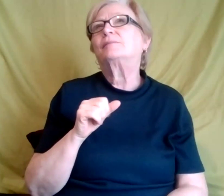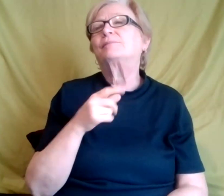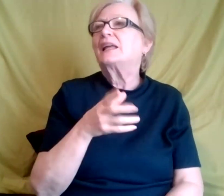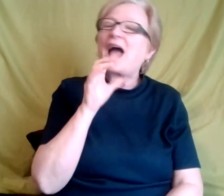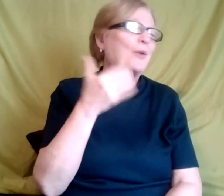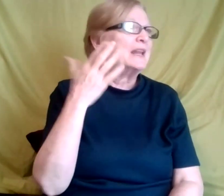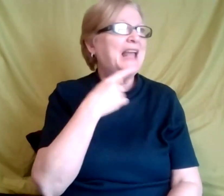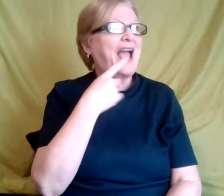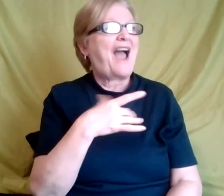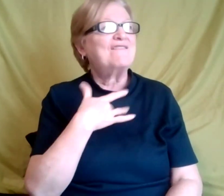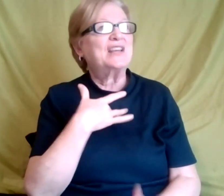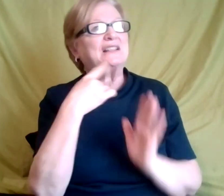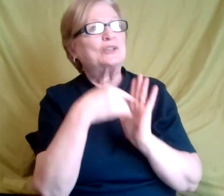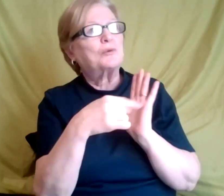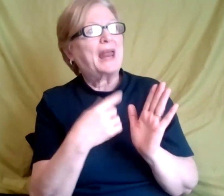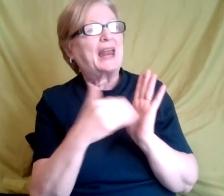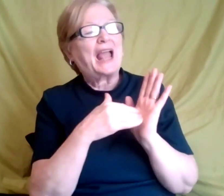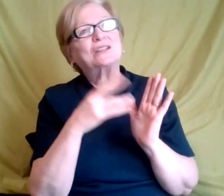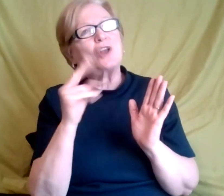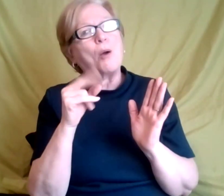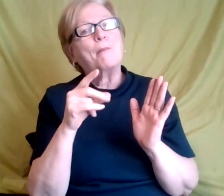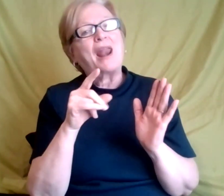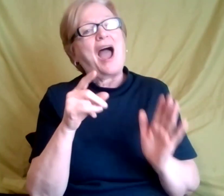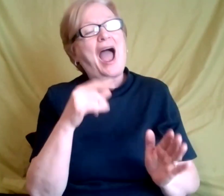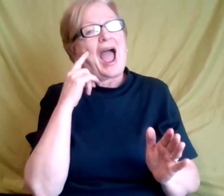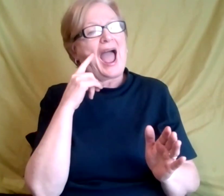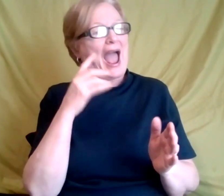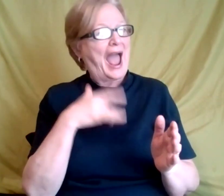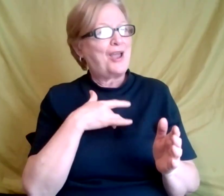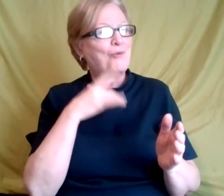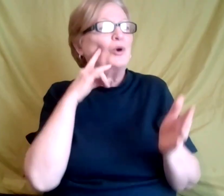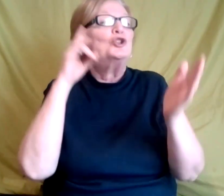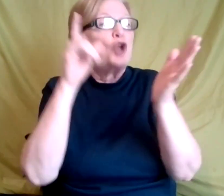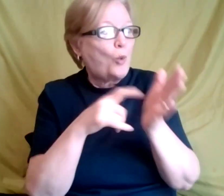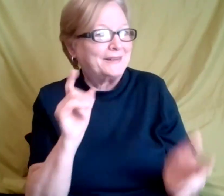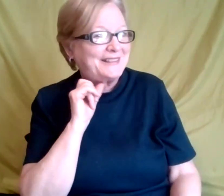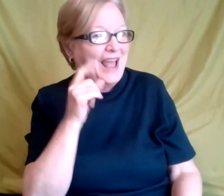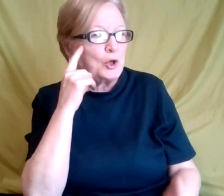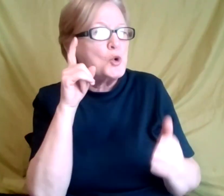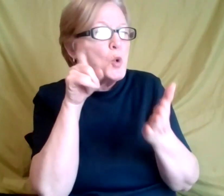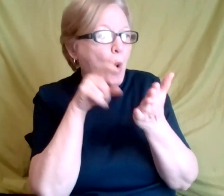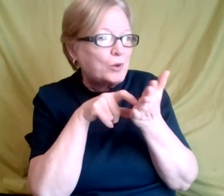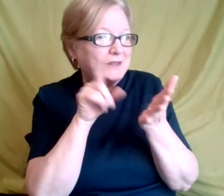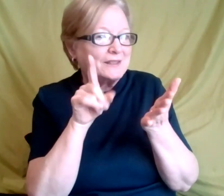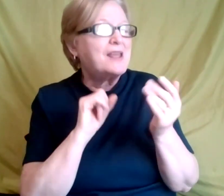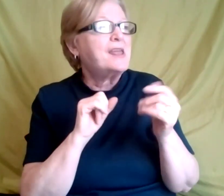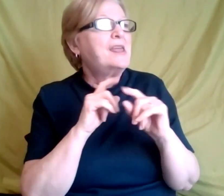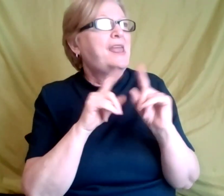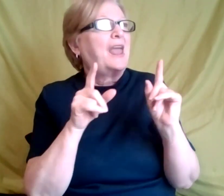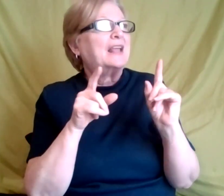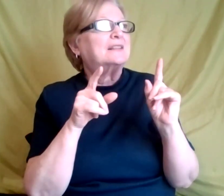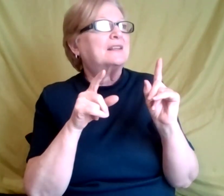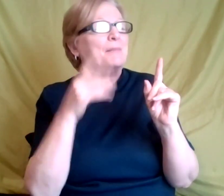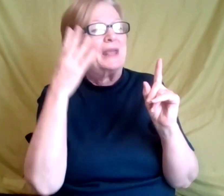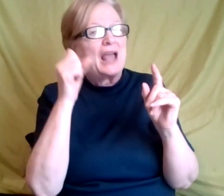I will say that I noticed that. And again, it, it's all due to not